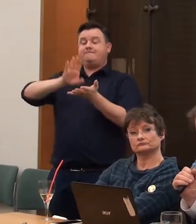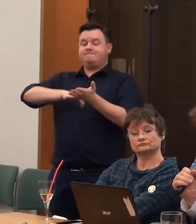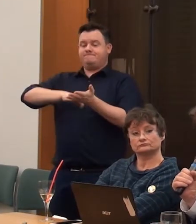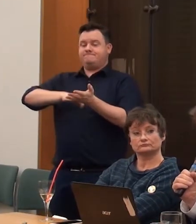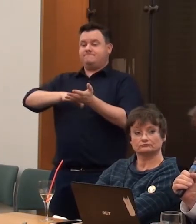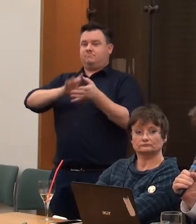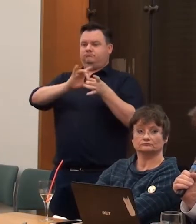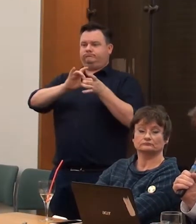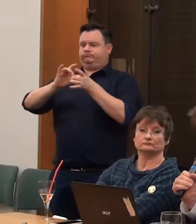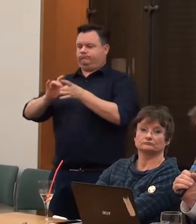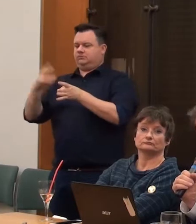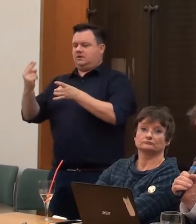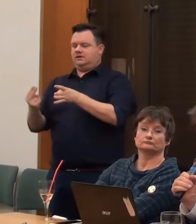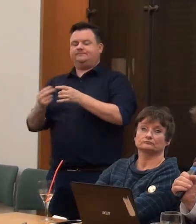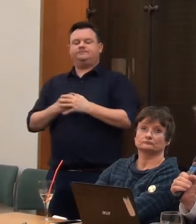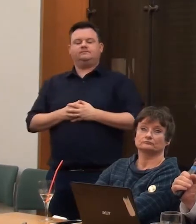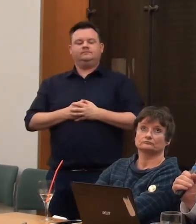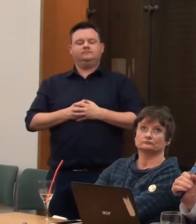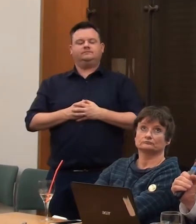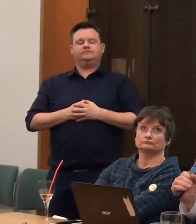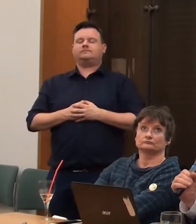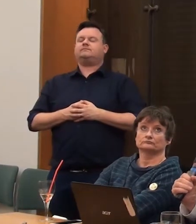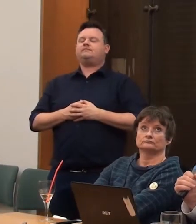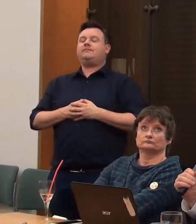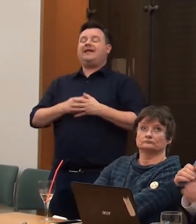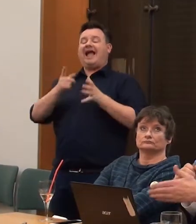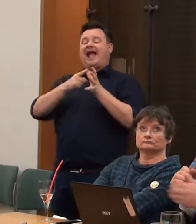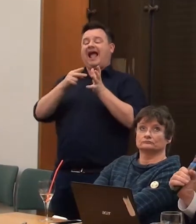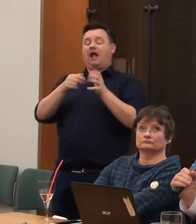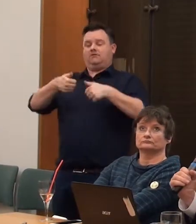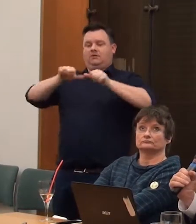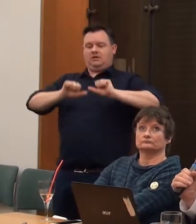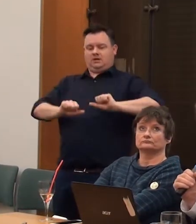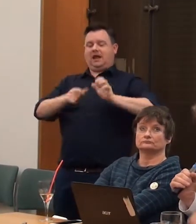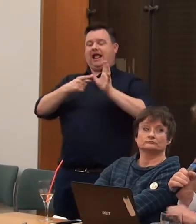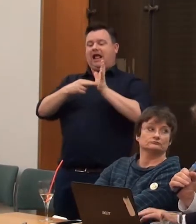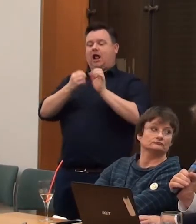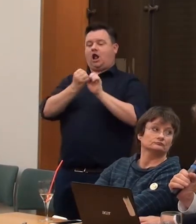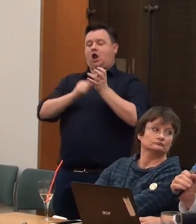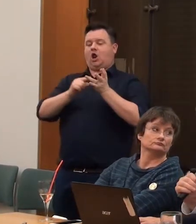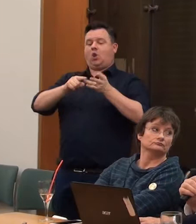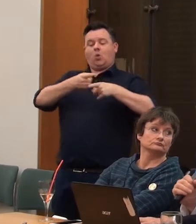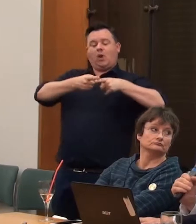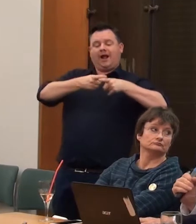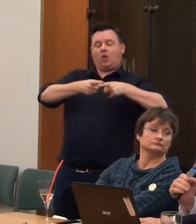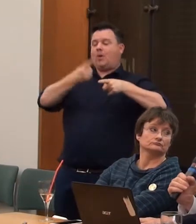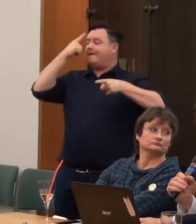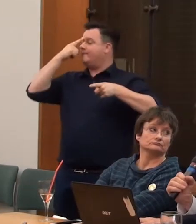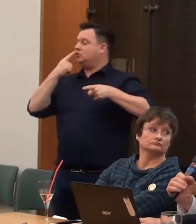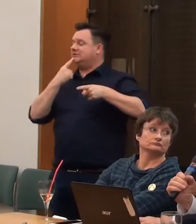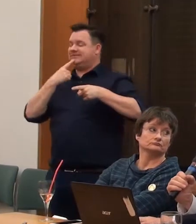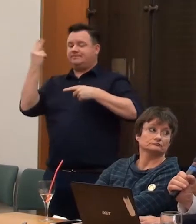the Anglo-Portuguese painter Paula Rego. Here's one of her pictures of the fascist